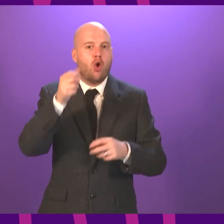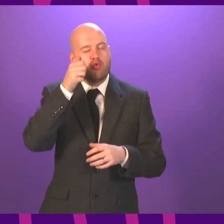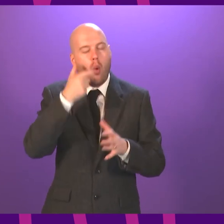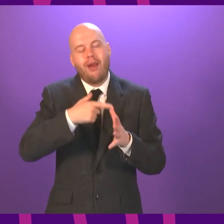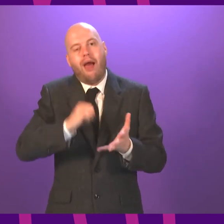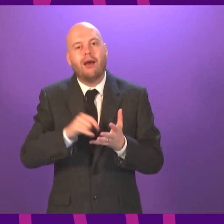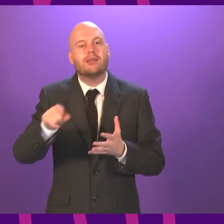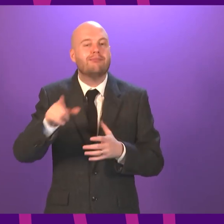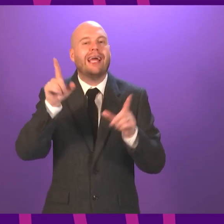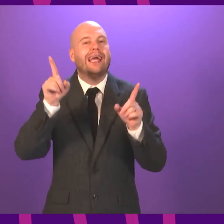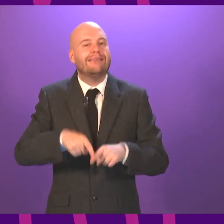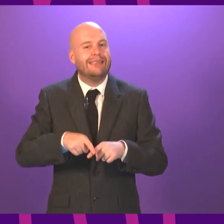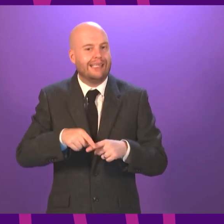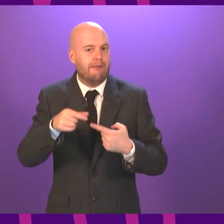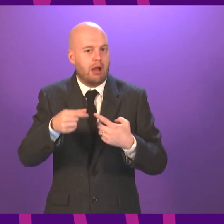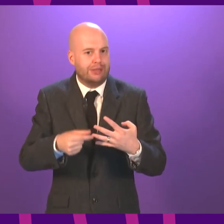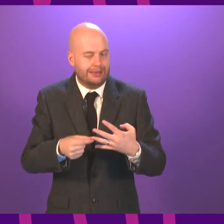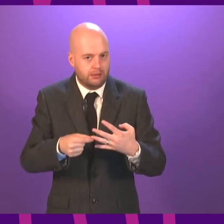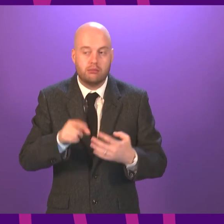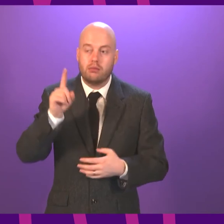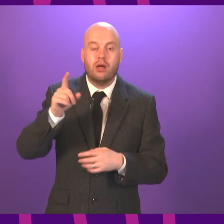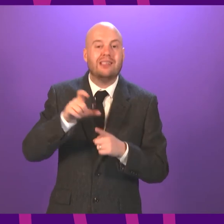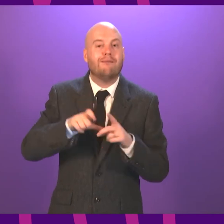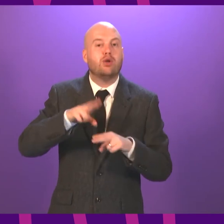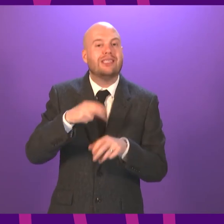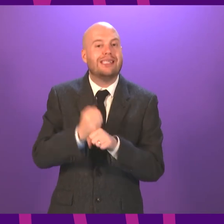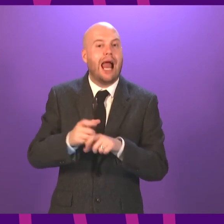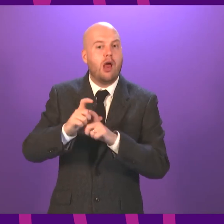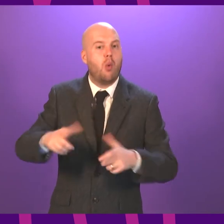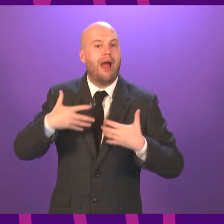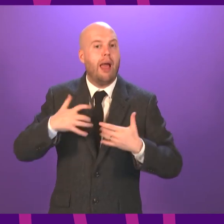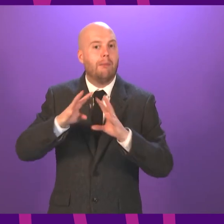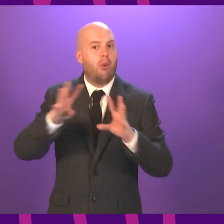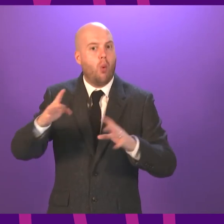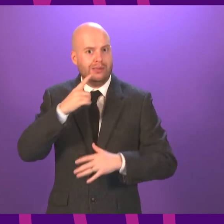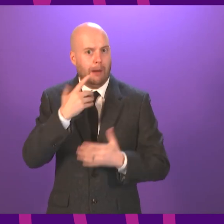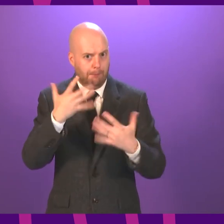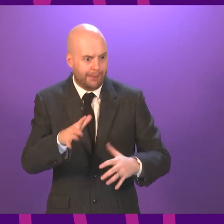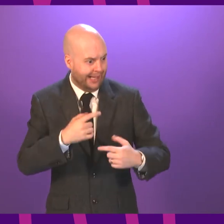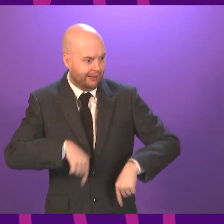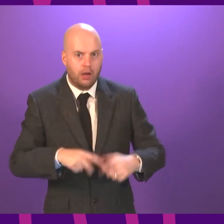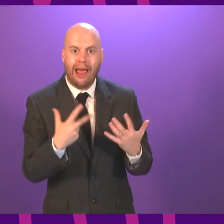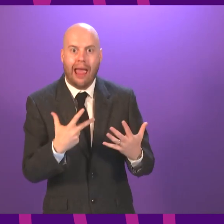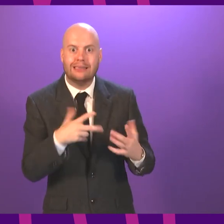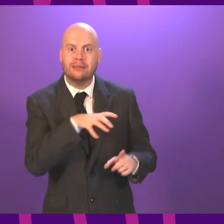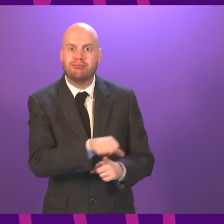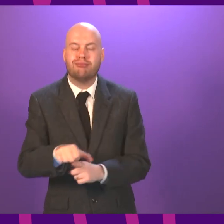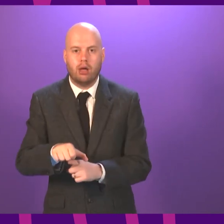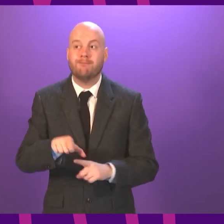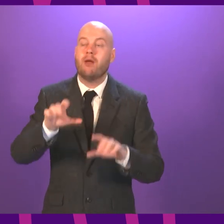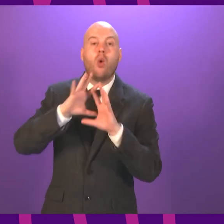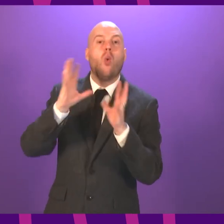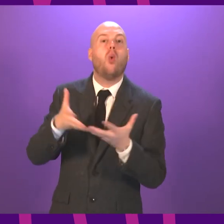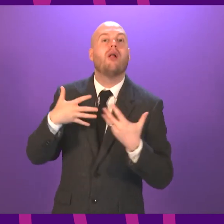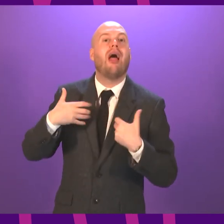identified in NHS to Fries and Galloway Health Board area, which has been described as a variant of concern by the World Health Organisation.